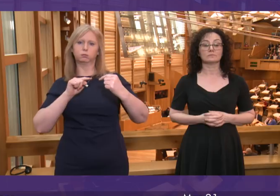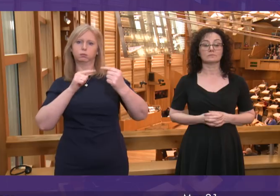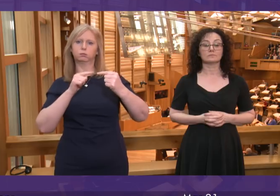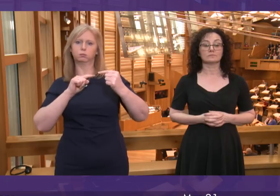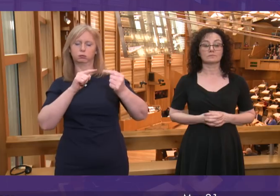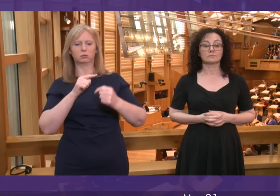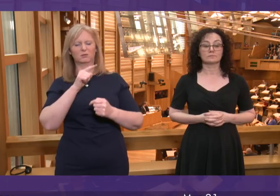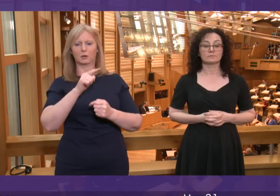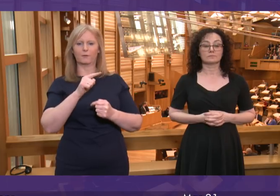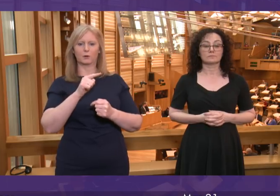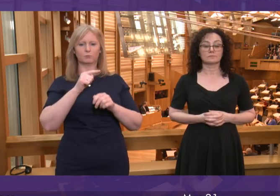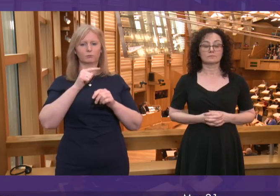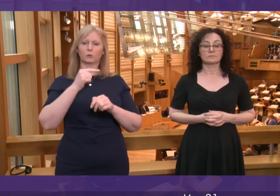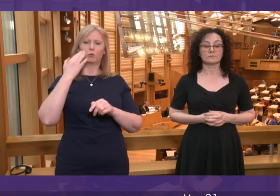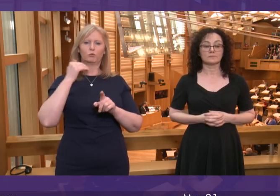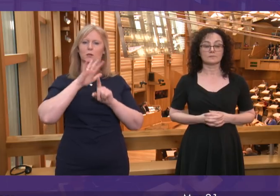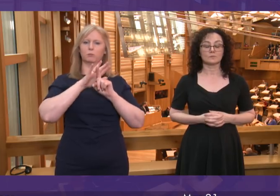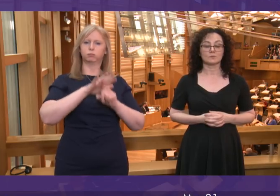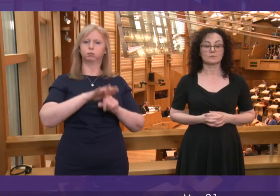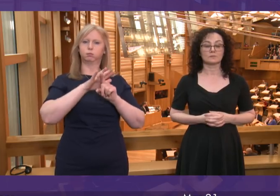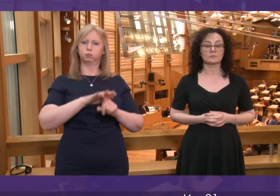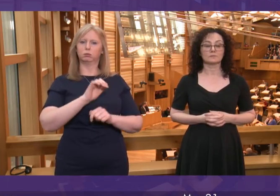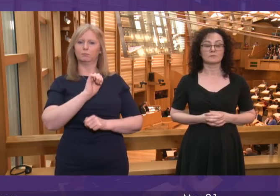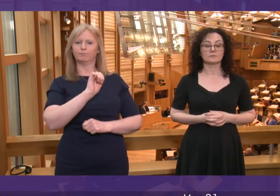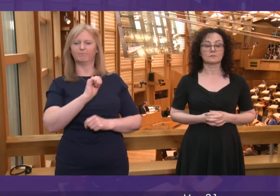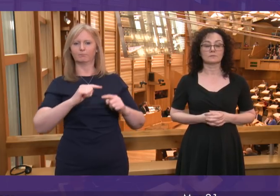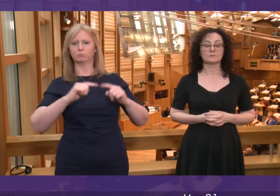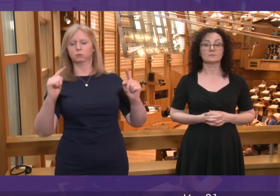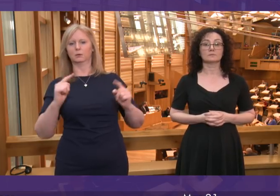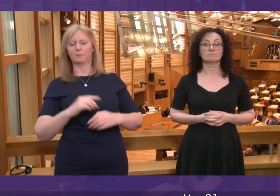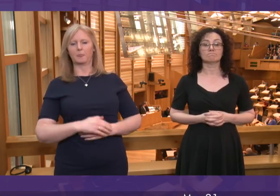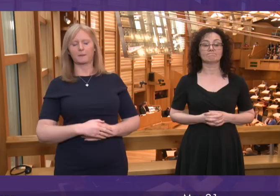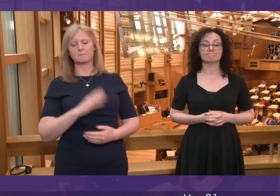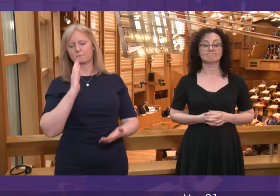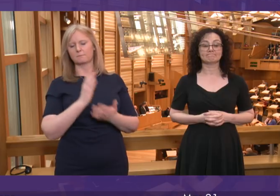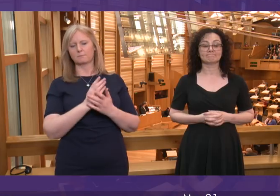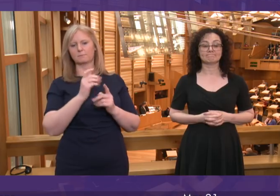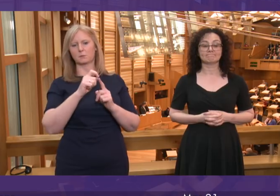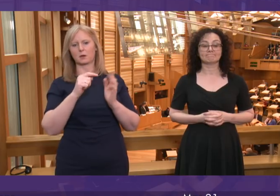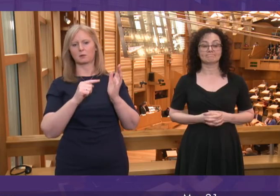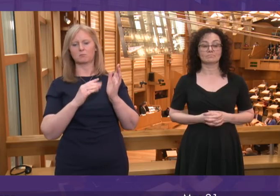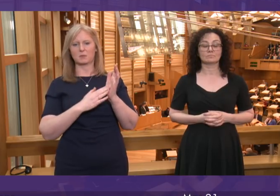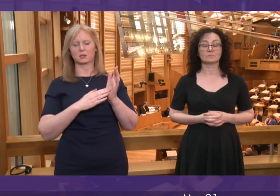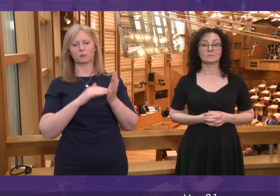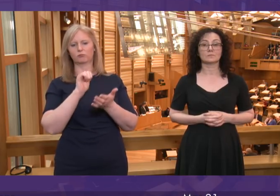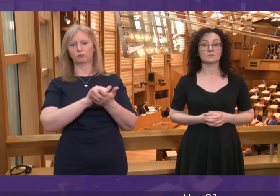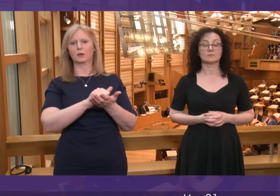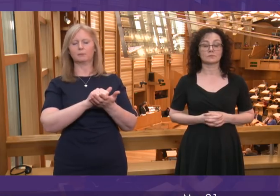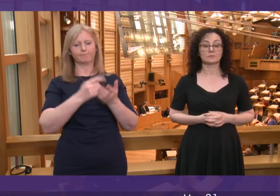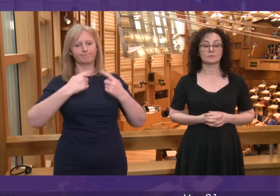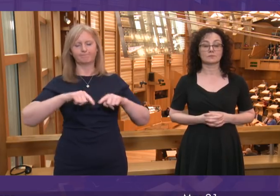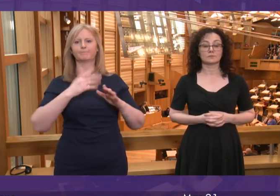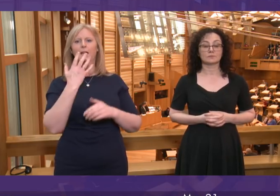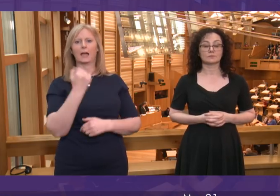racist and extremist ideology. Regrettably, she is absolutely right. All of us have a responsibility to